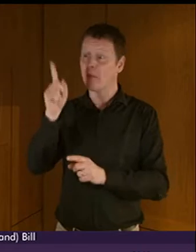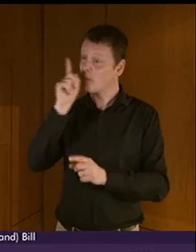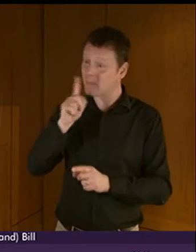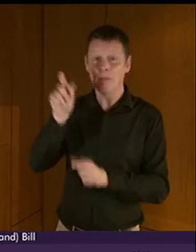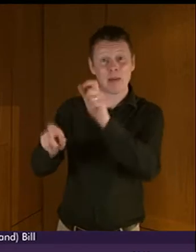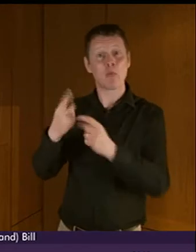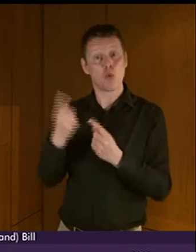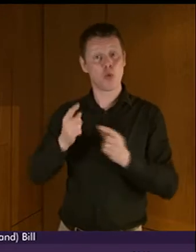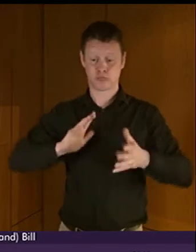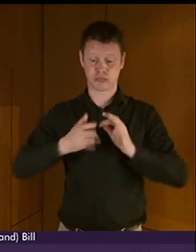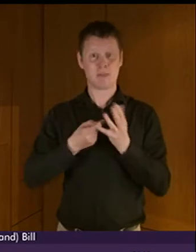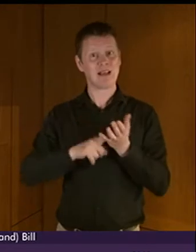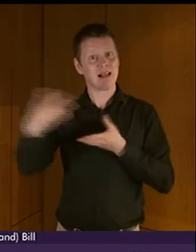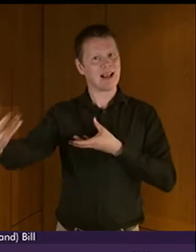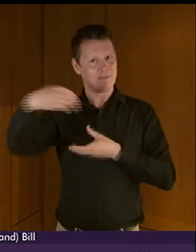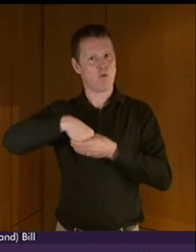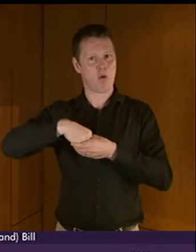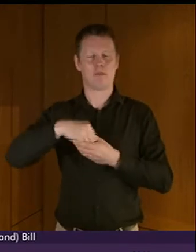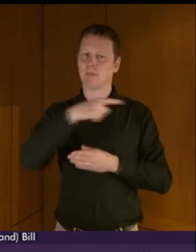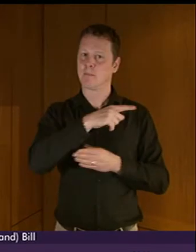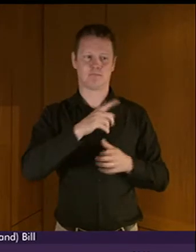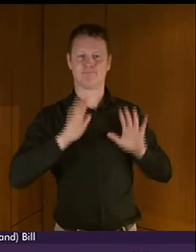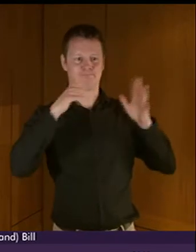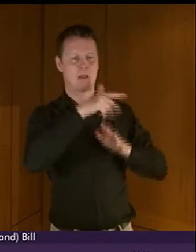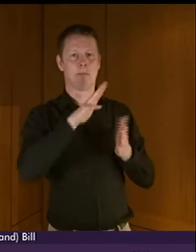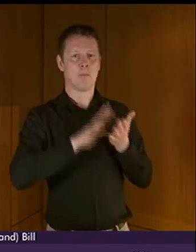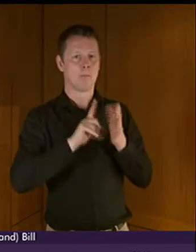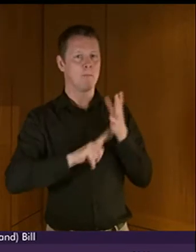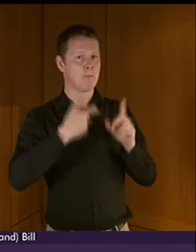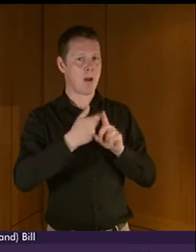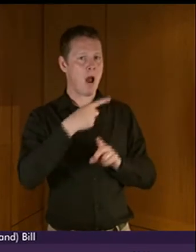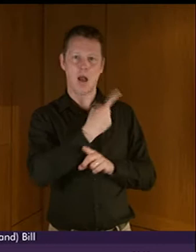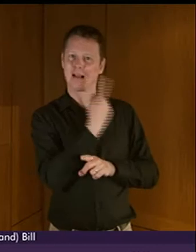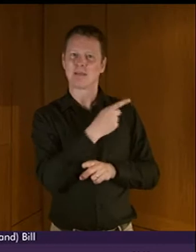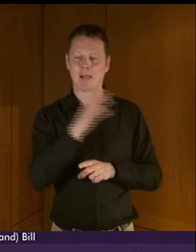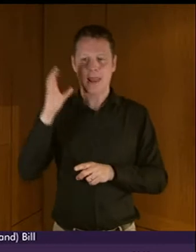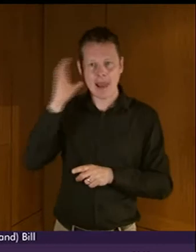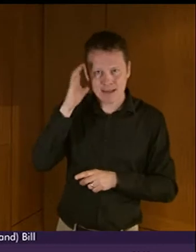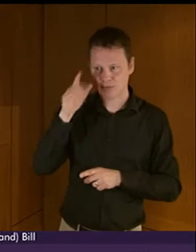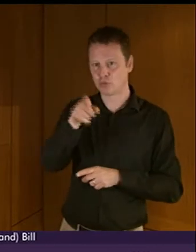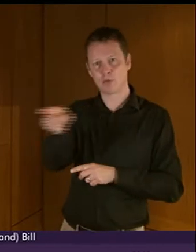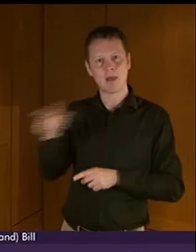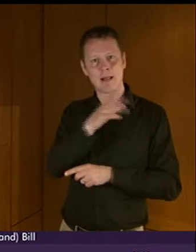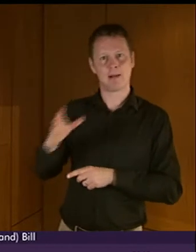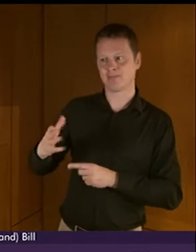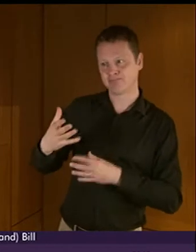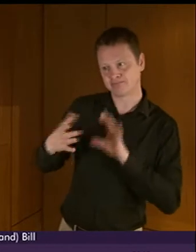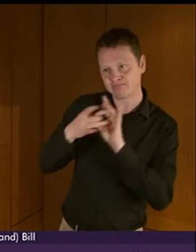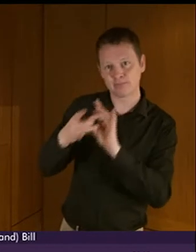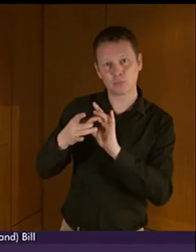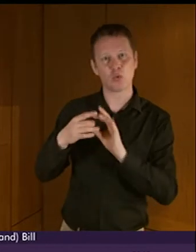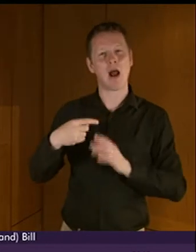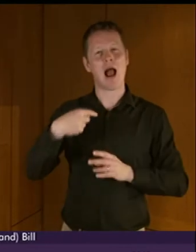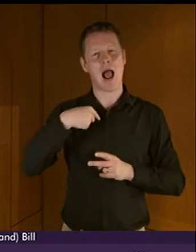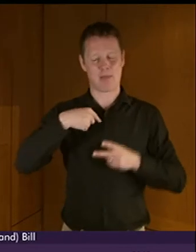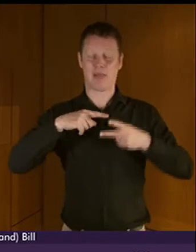Mark has listened. Mark has engaged. And I know this. Because as the Deputy Convener of